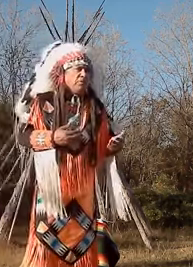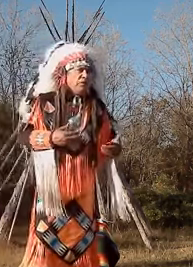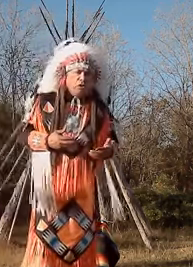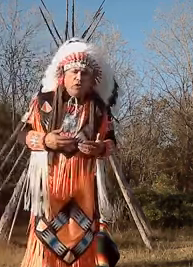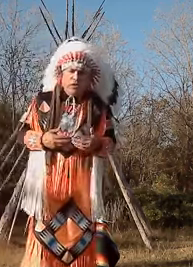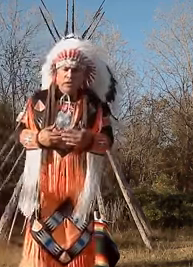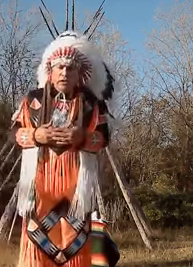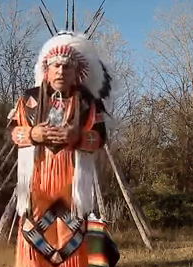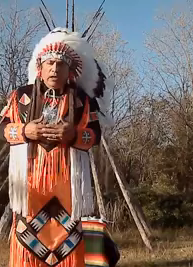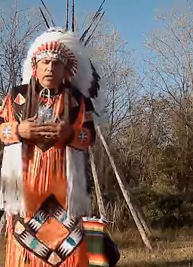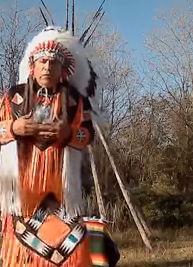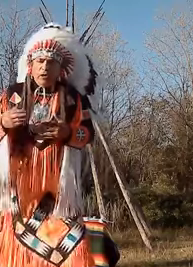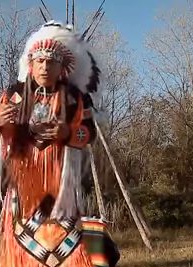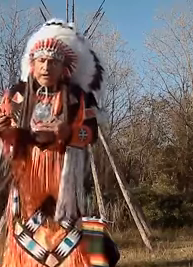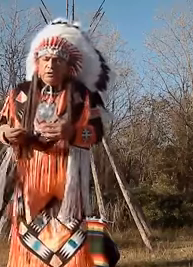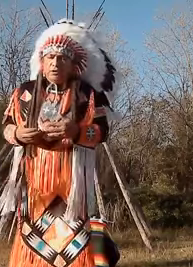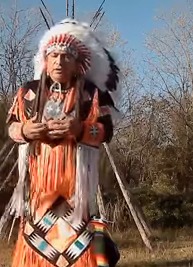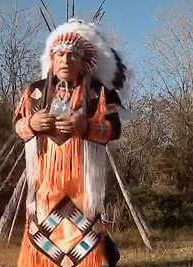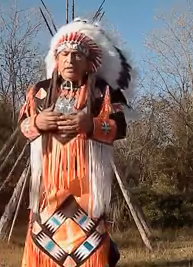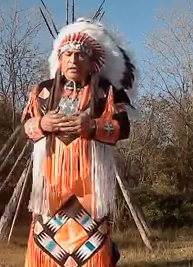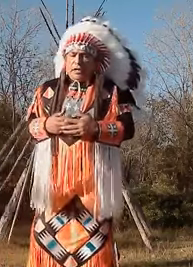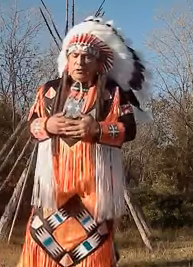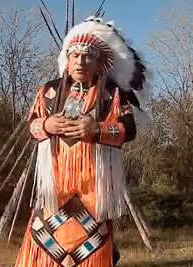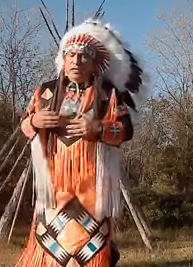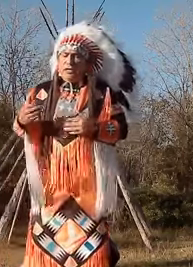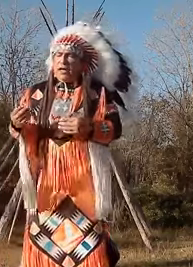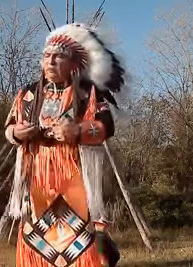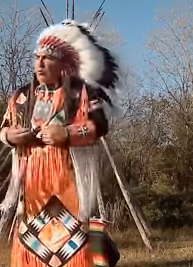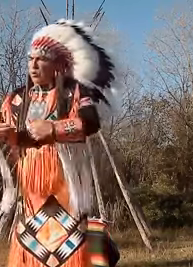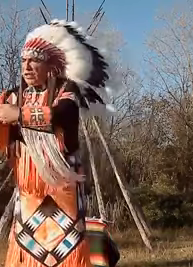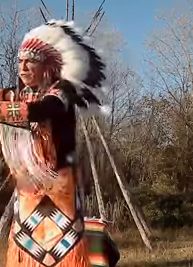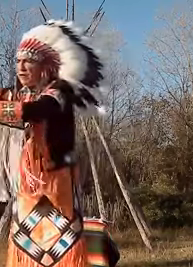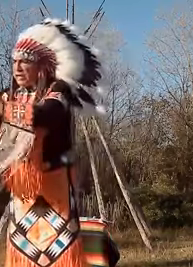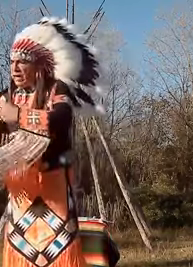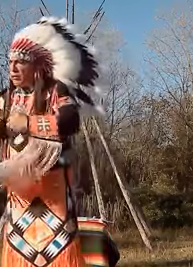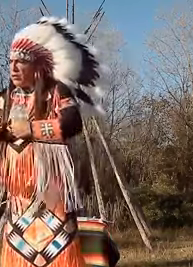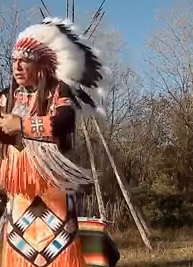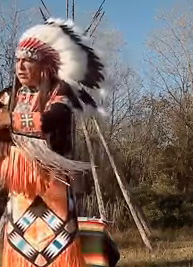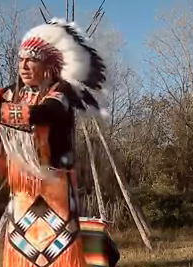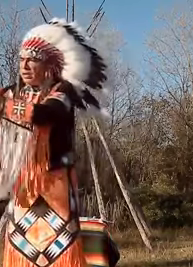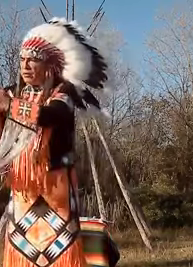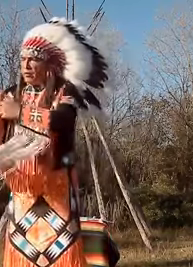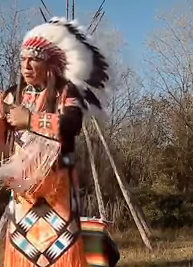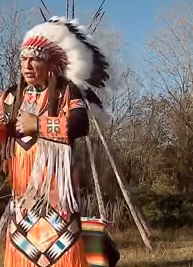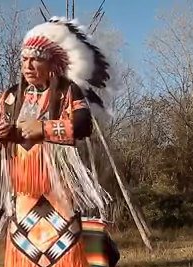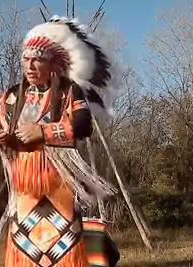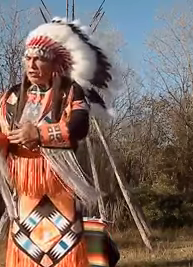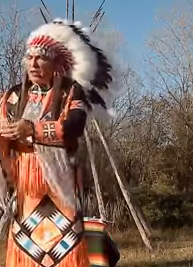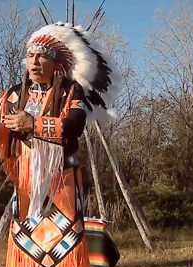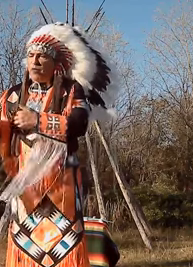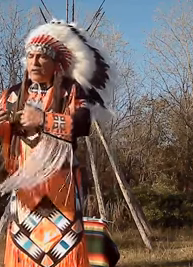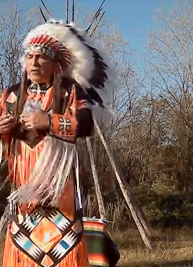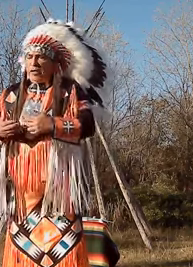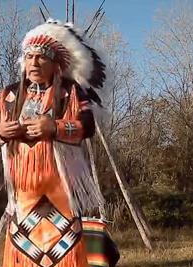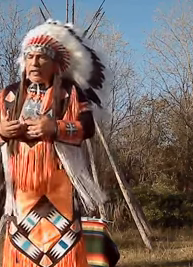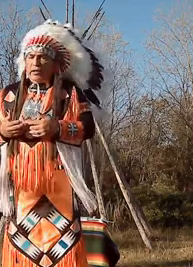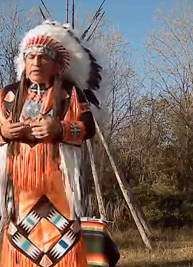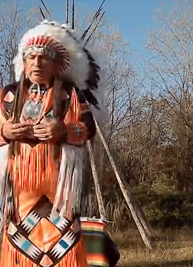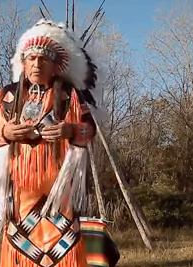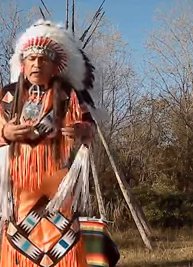to song for our dances. Because many times we would invite neighboring tribal nations to come over and they would